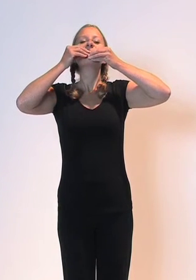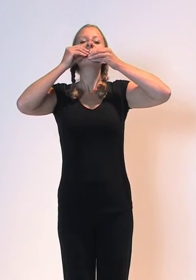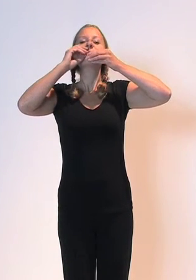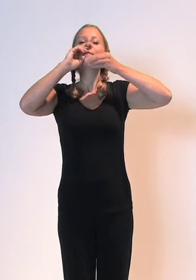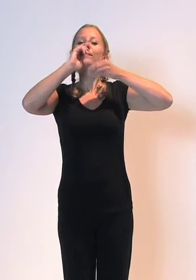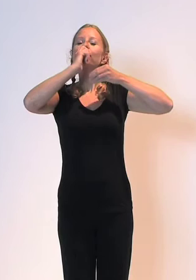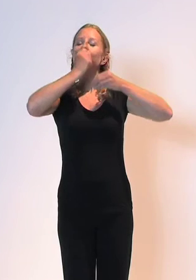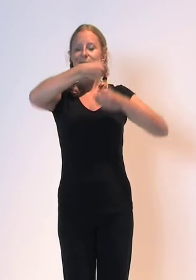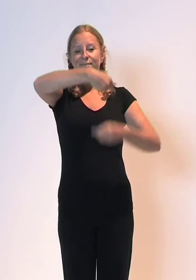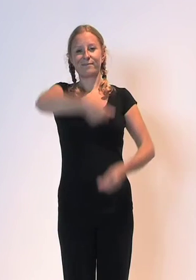And lock it in.